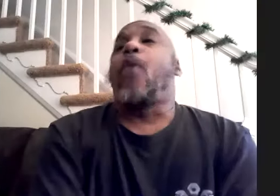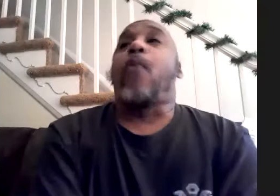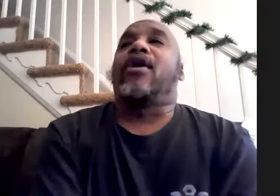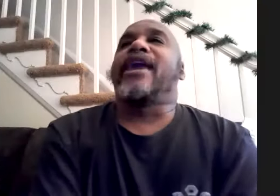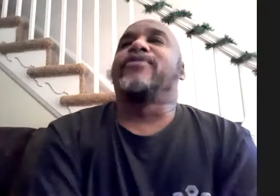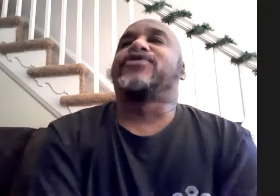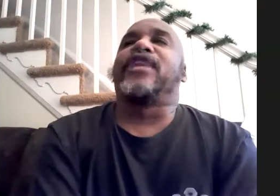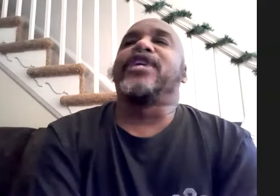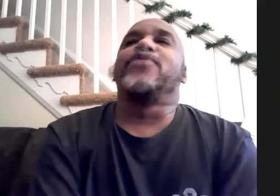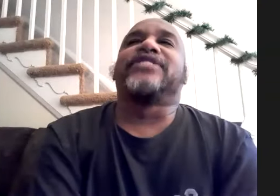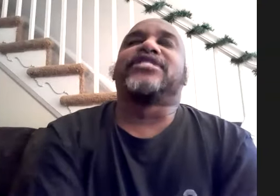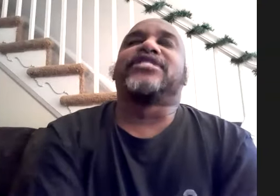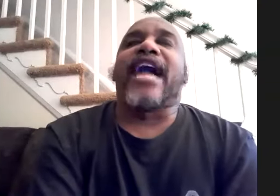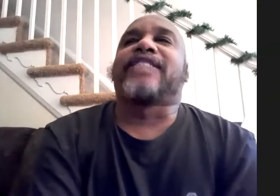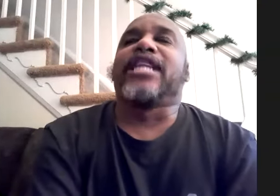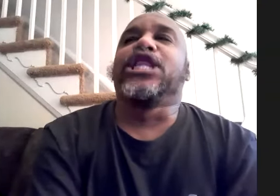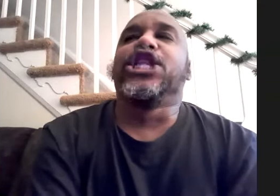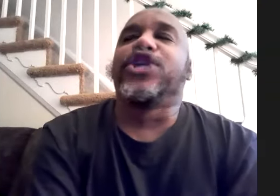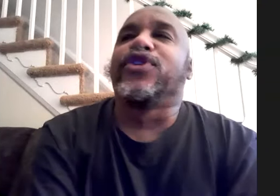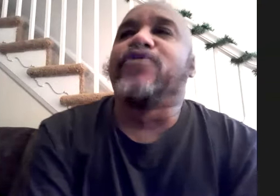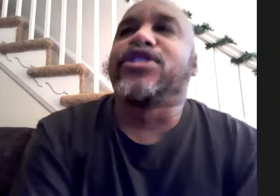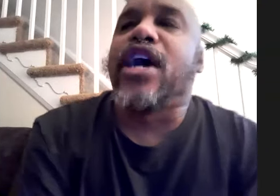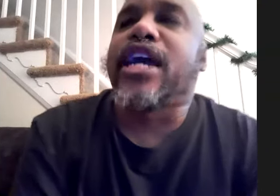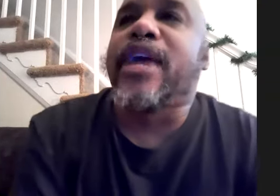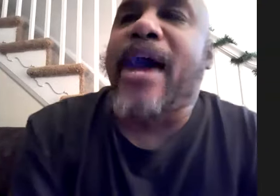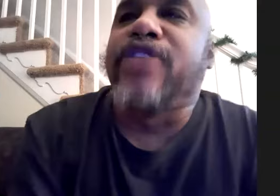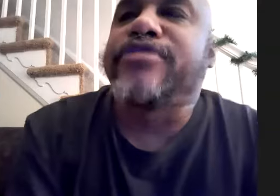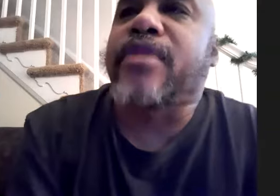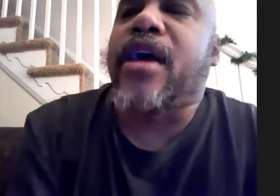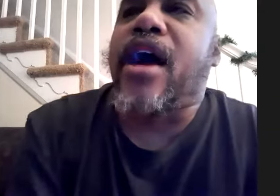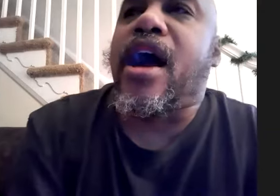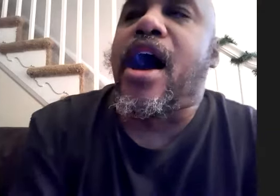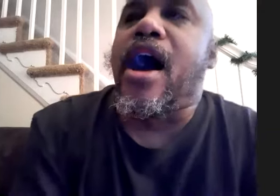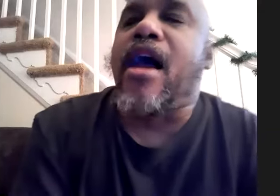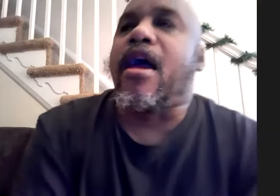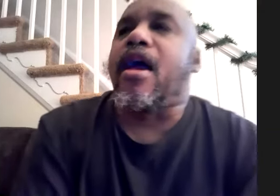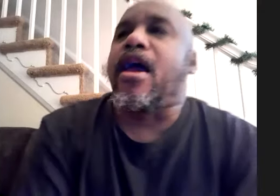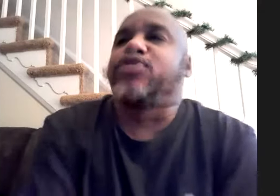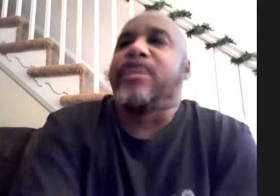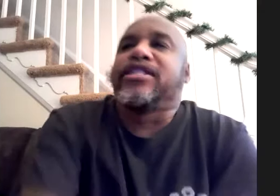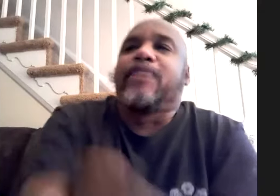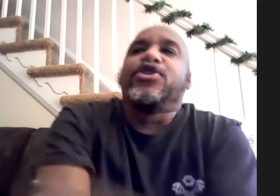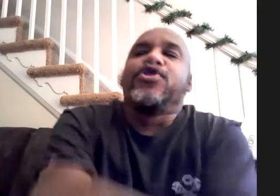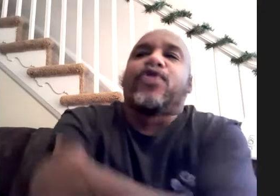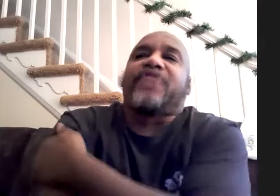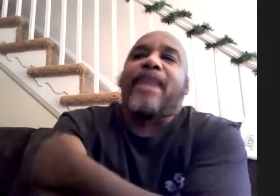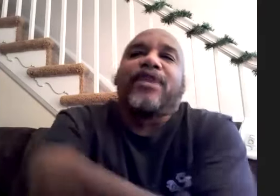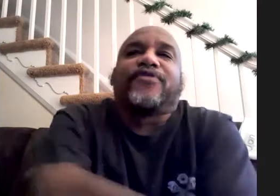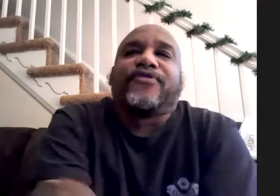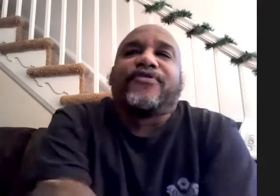well it was funny you mentioned that because i literally was talking about uh this place up in new york that i played for the first